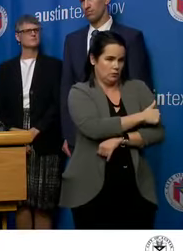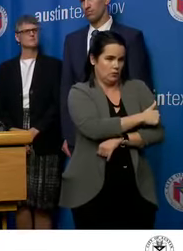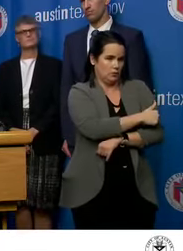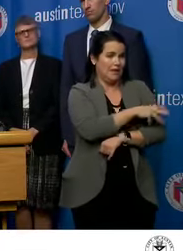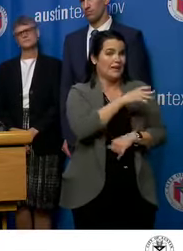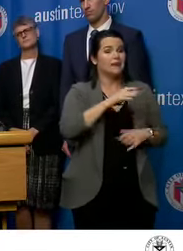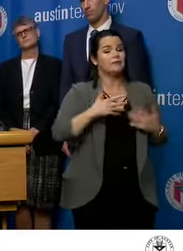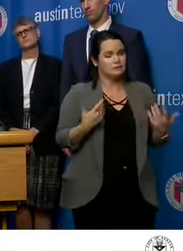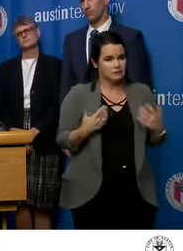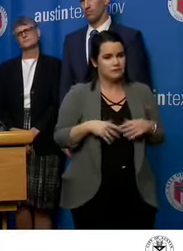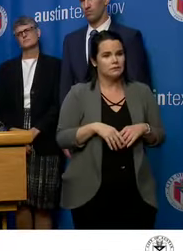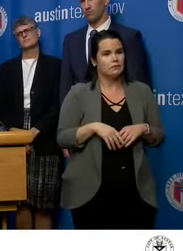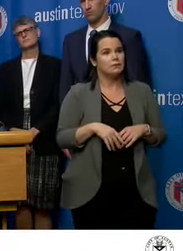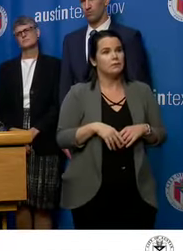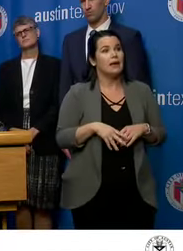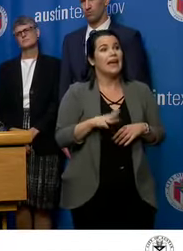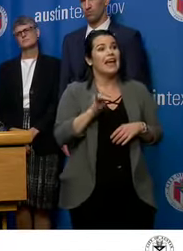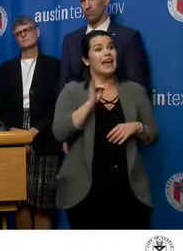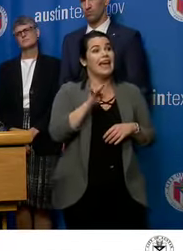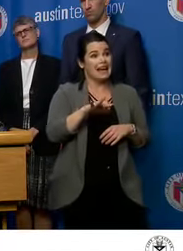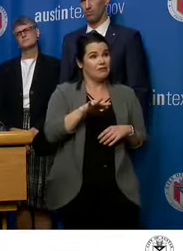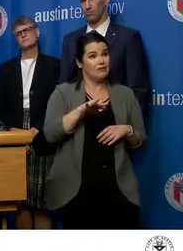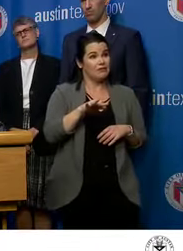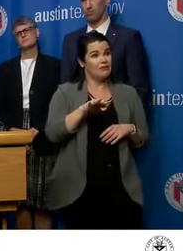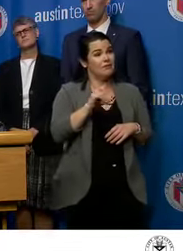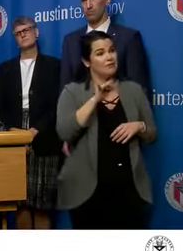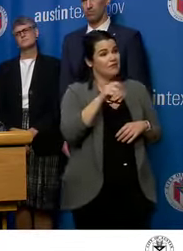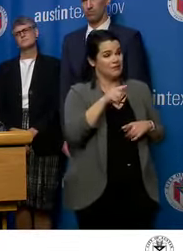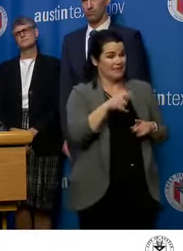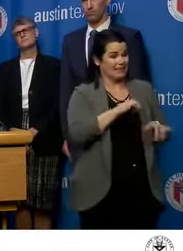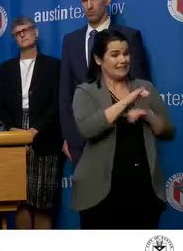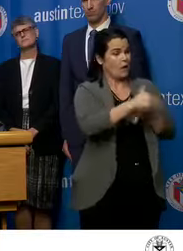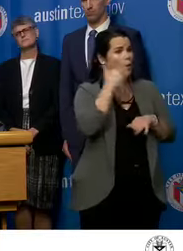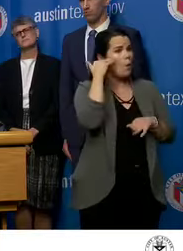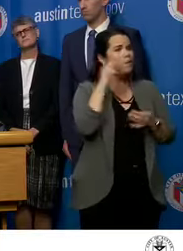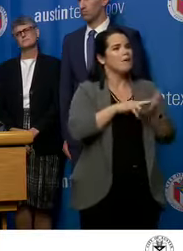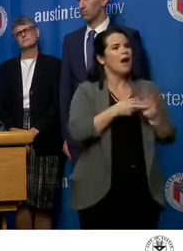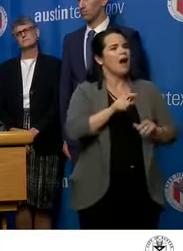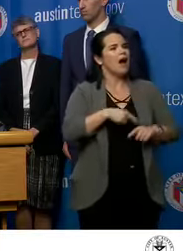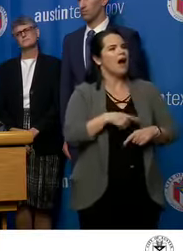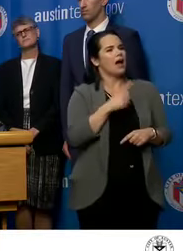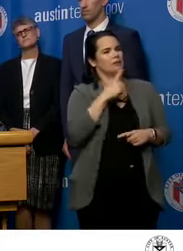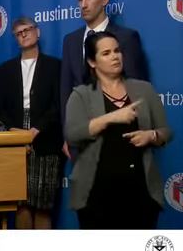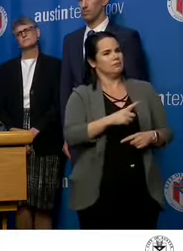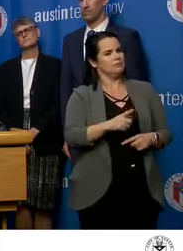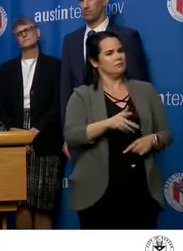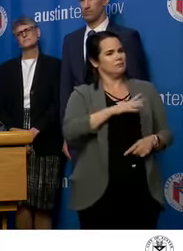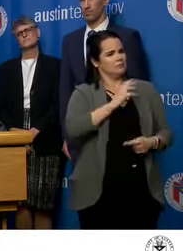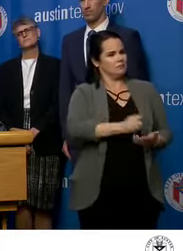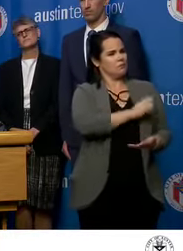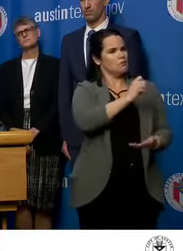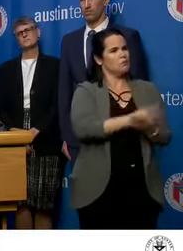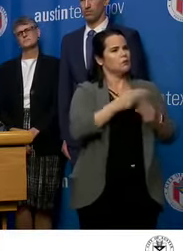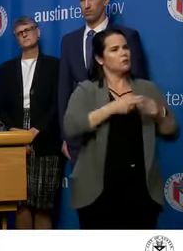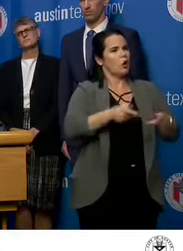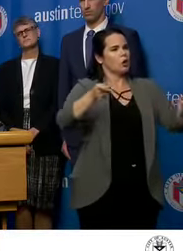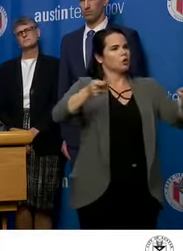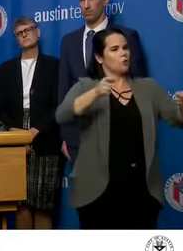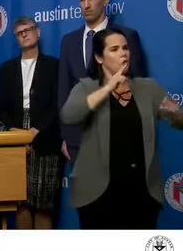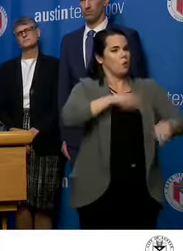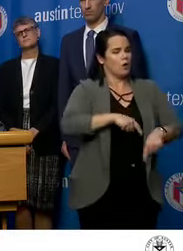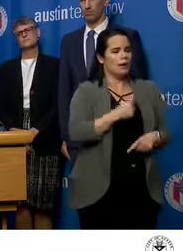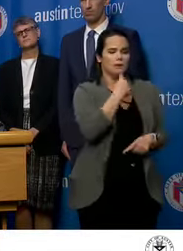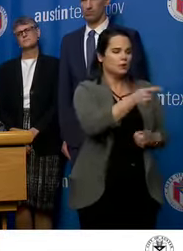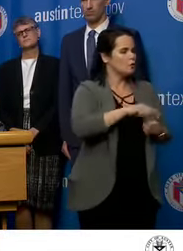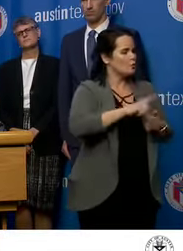circumstance, I issue a control order, which is an order with instructions. You know, you may not leave your home, you may not